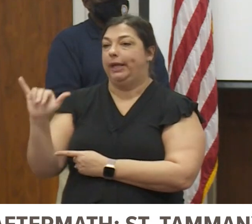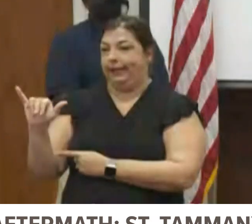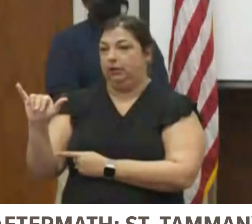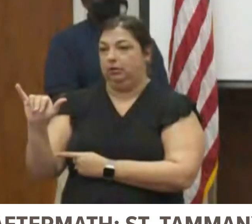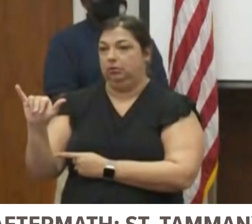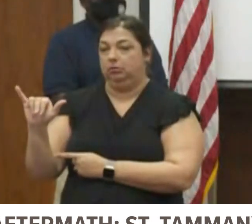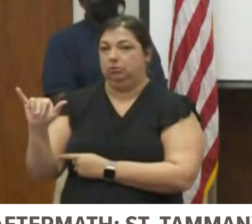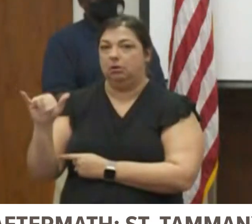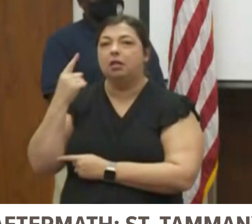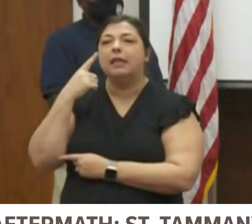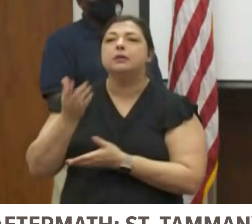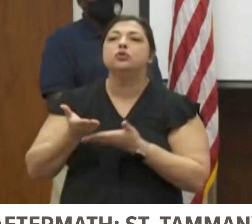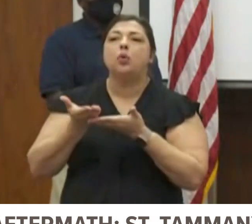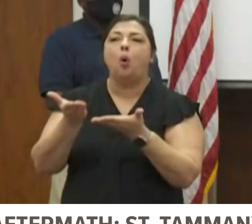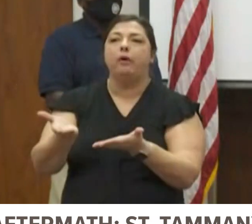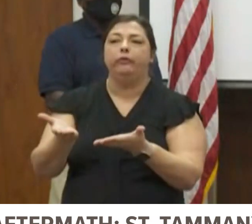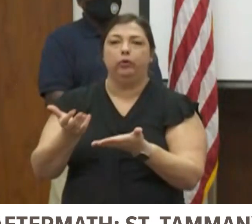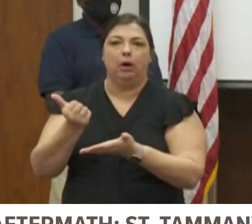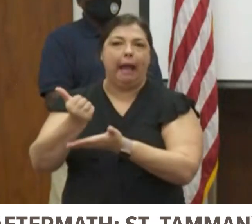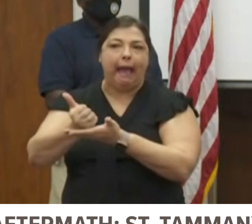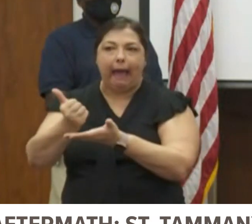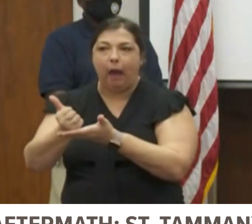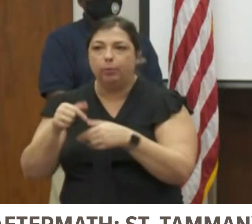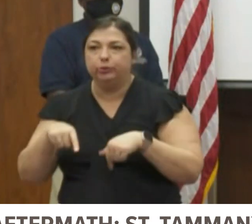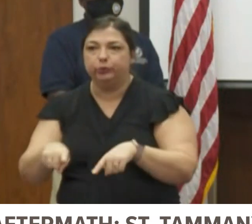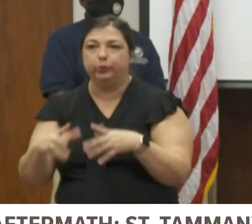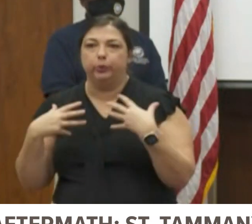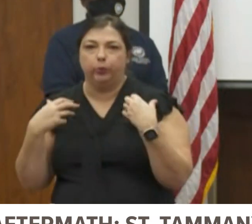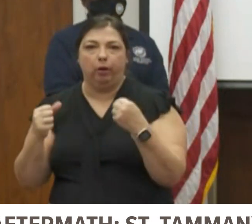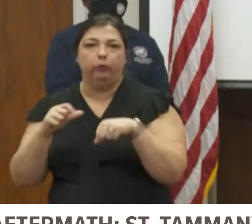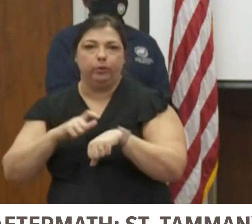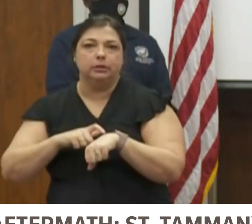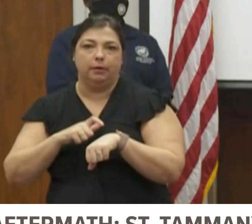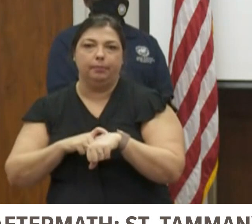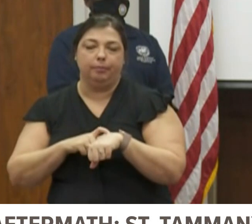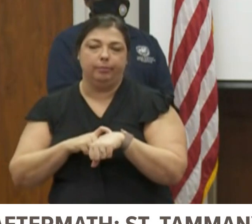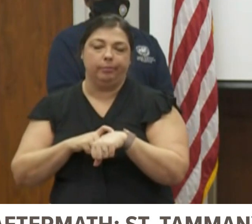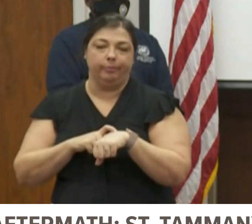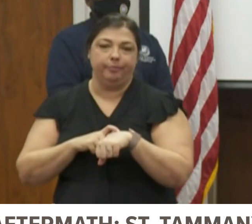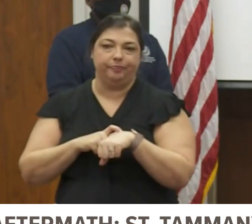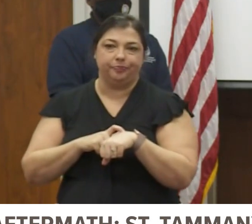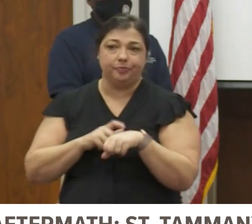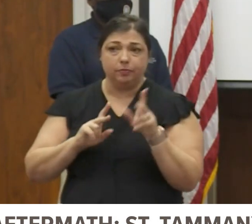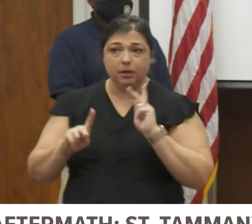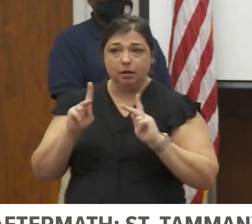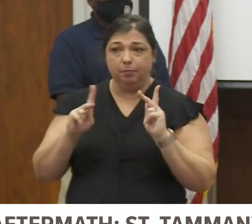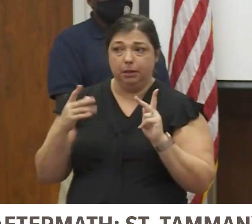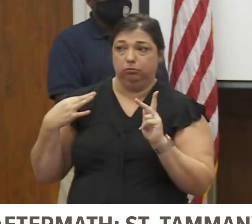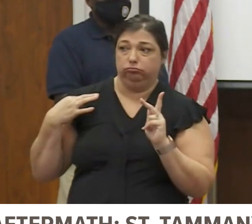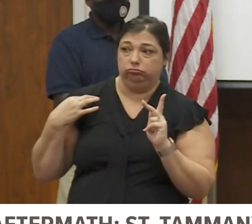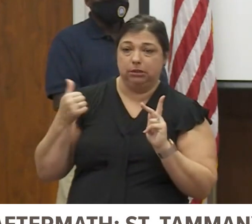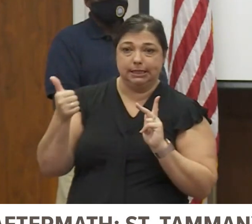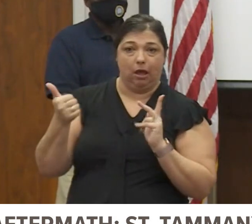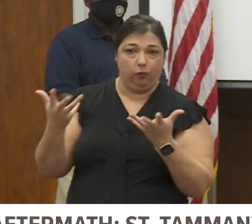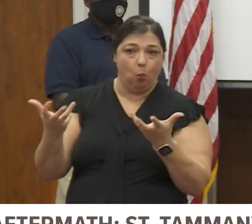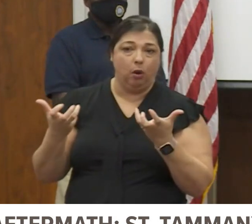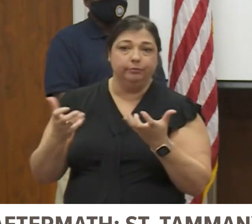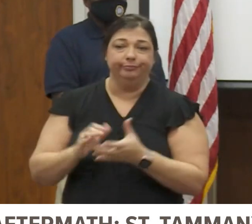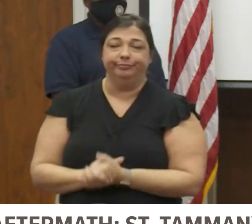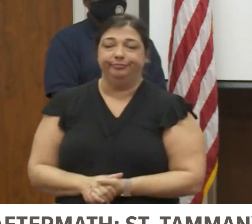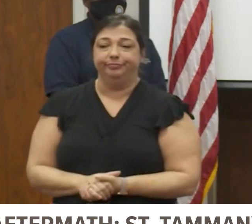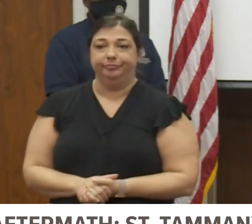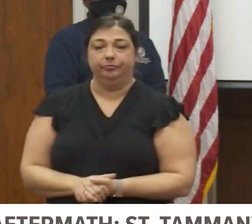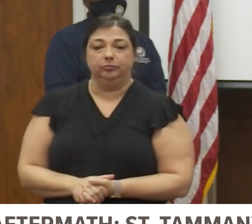That's to offer help during the recovery, people who want to offer help. So